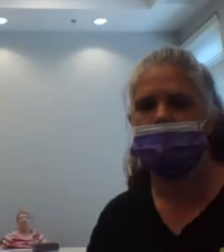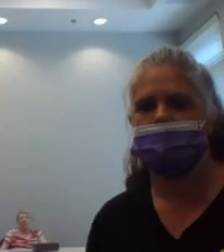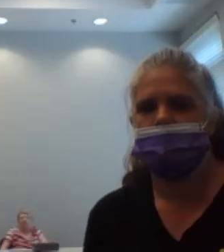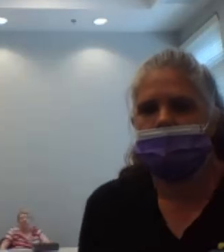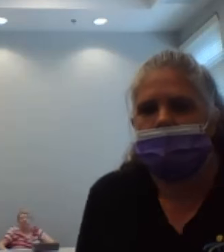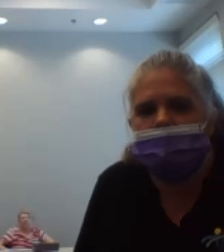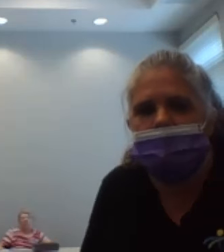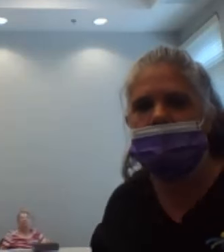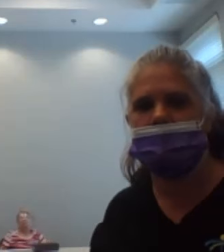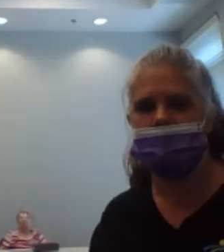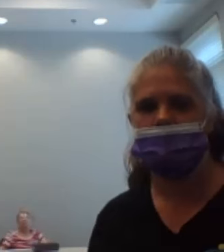4, 5,